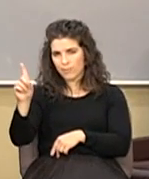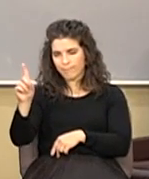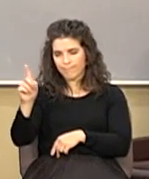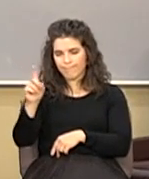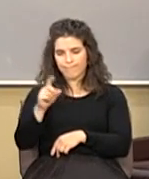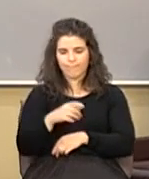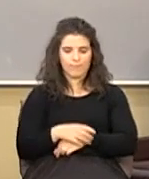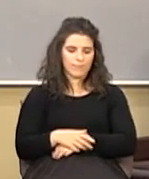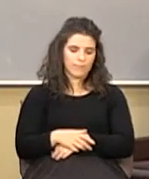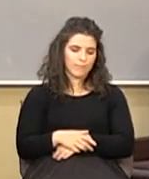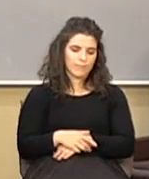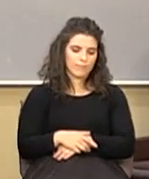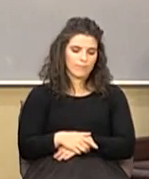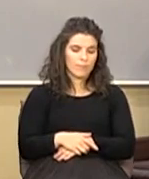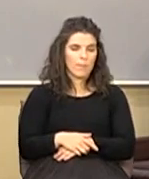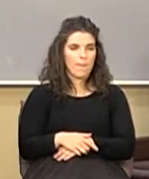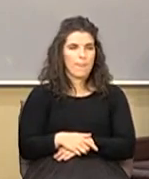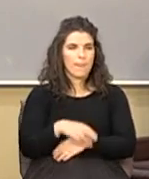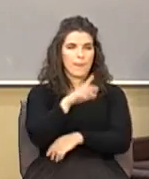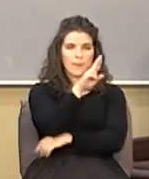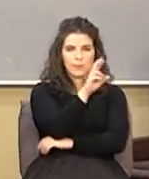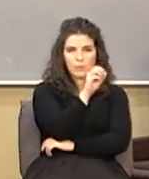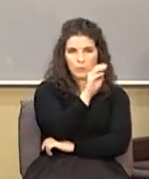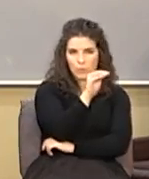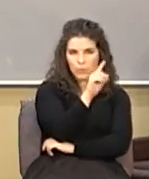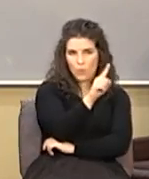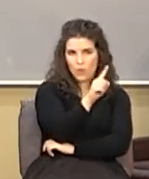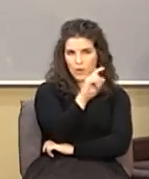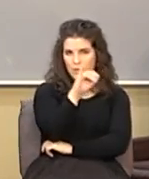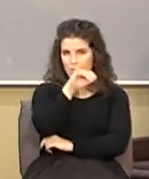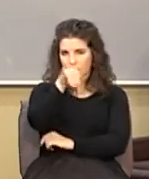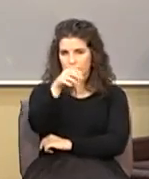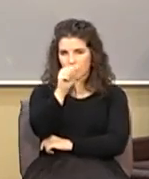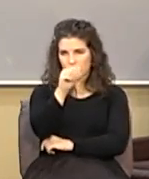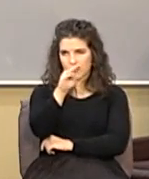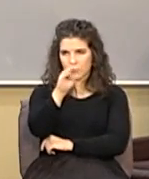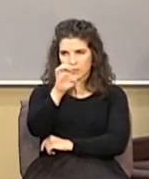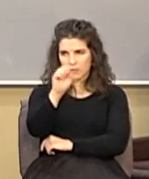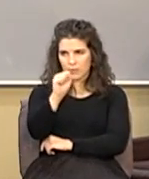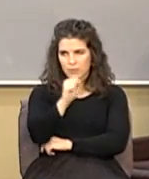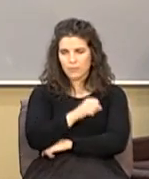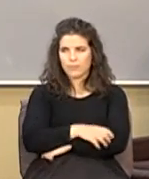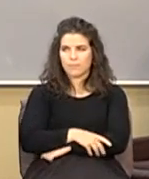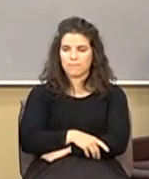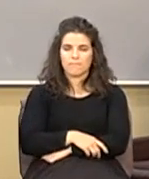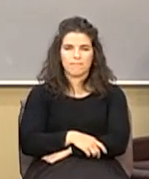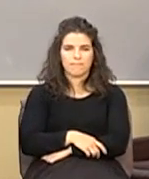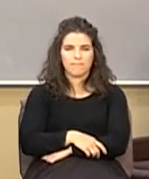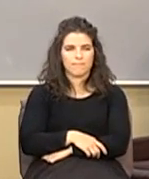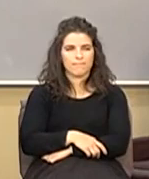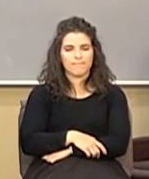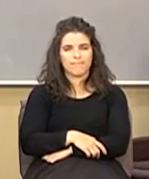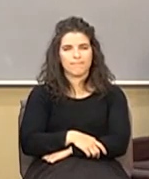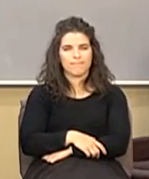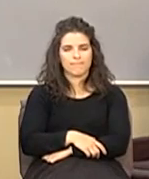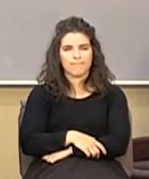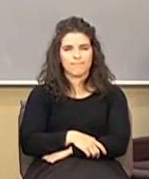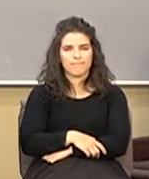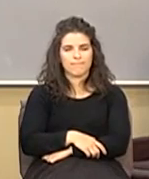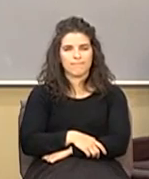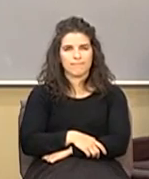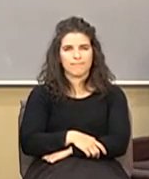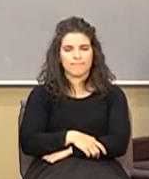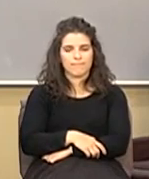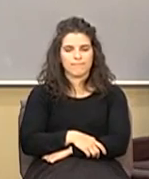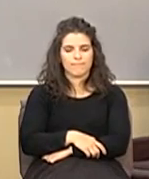just grab Romans 1 as you go go past go past it real quick to the book of James where we're turmoil